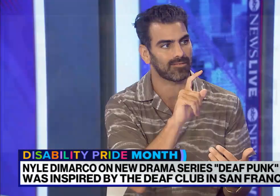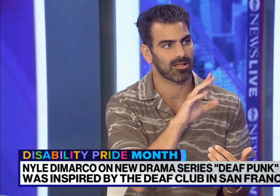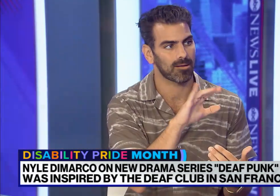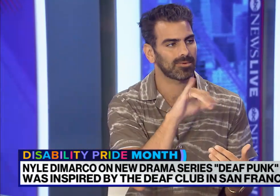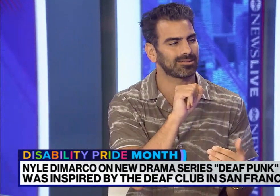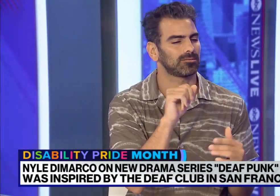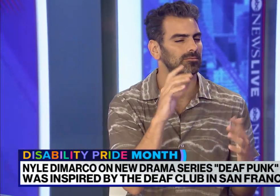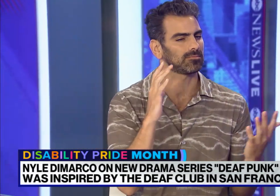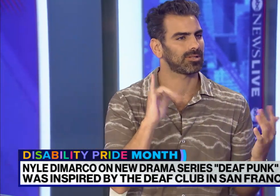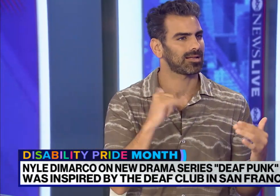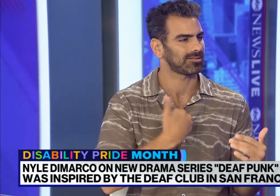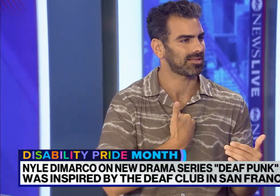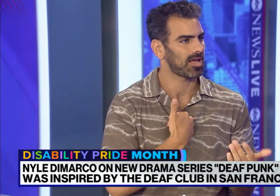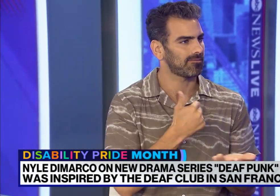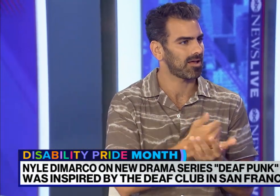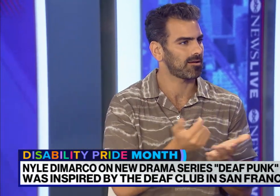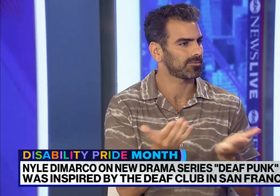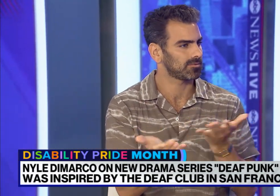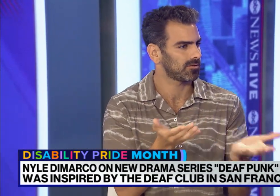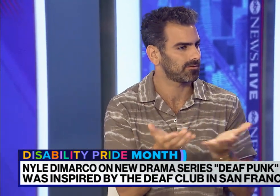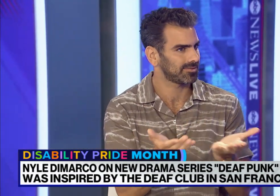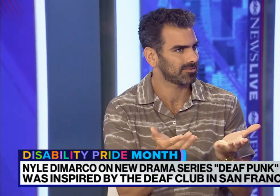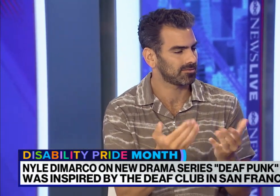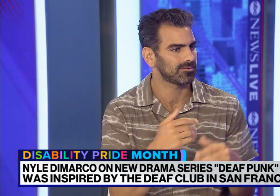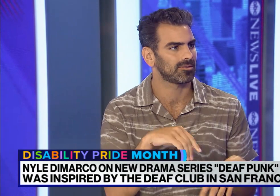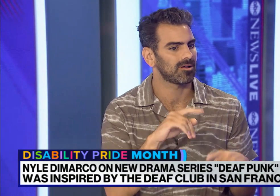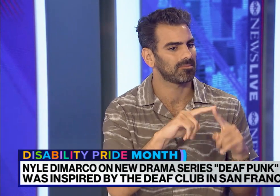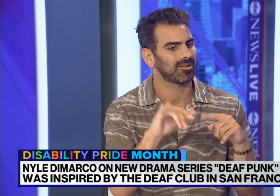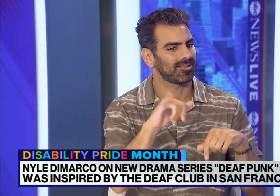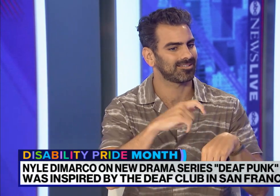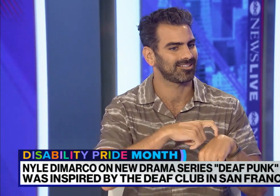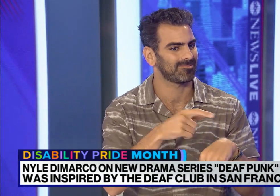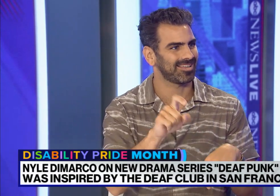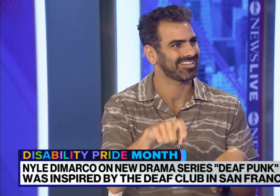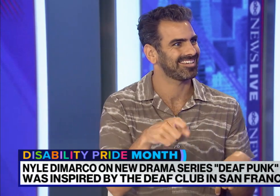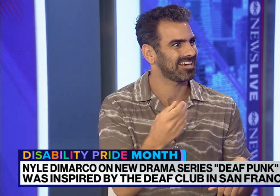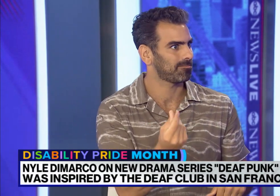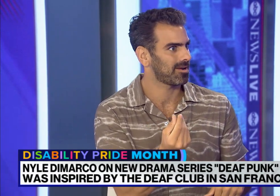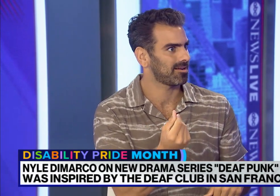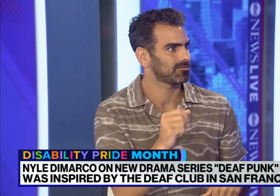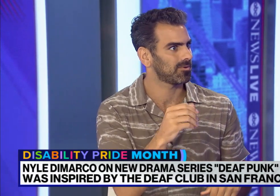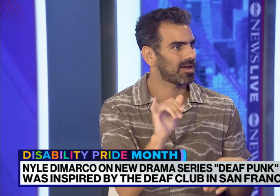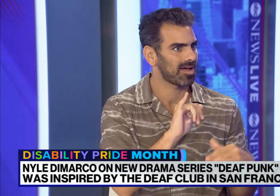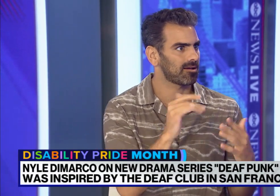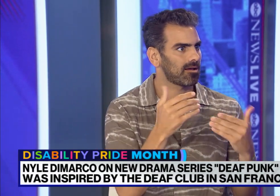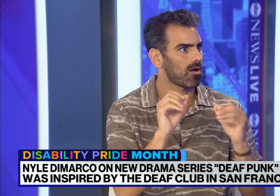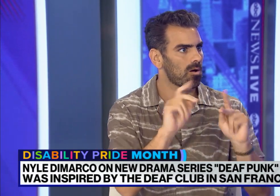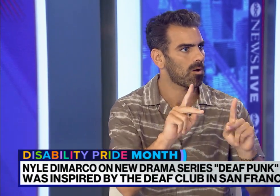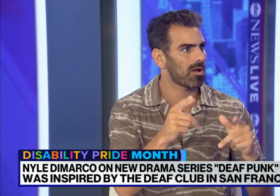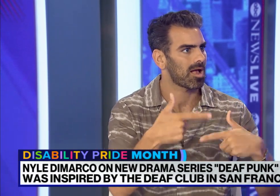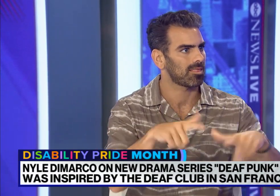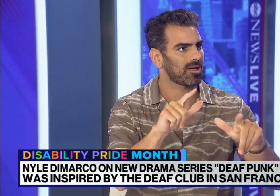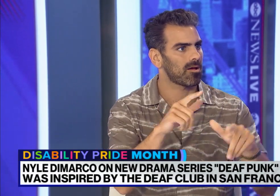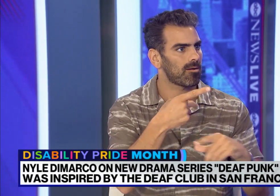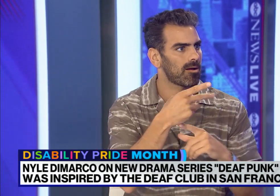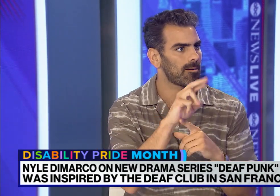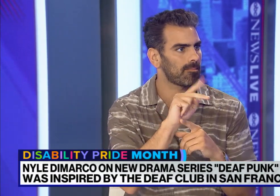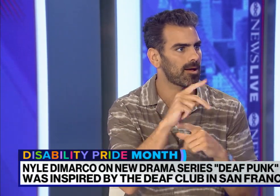where most of the people couldn't hear them. For us, a deaf club is more of a self-help center, right? Where you can find resources